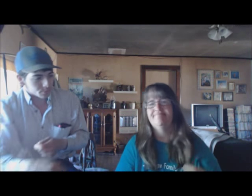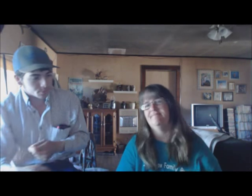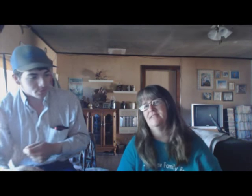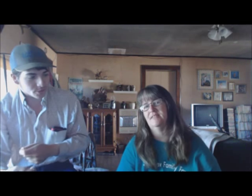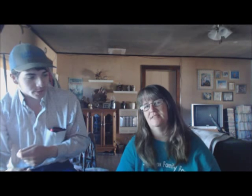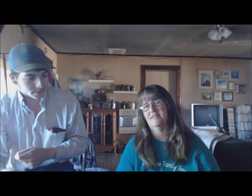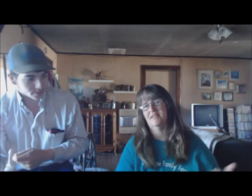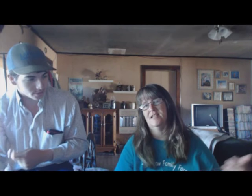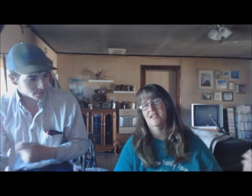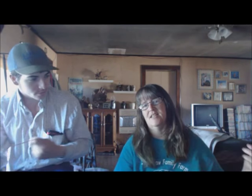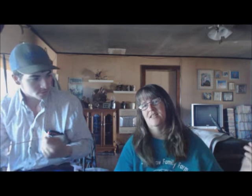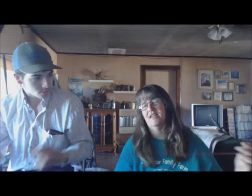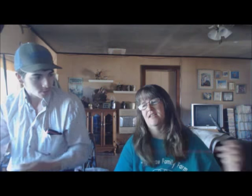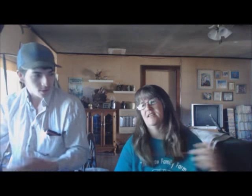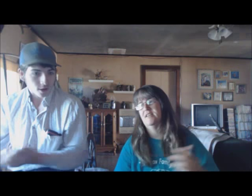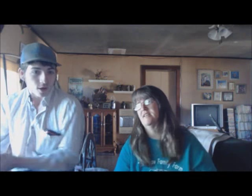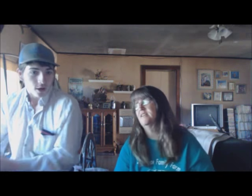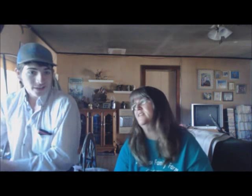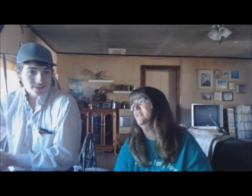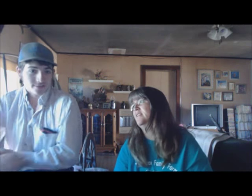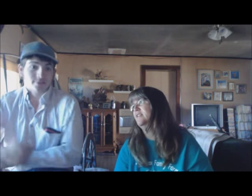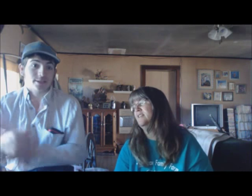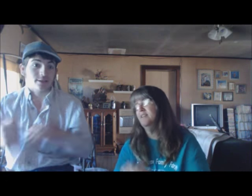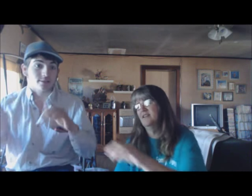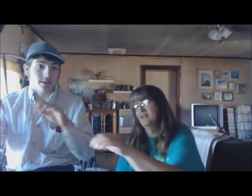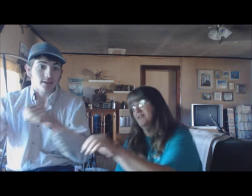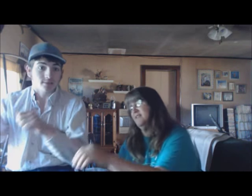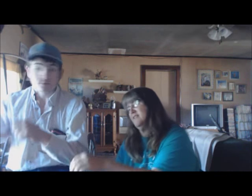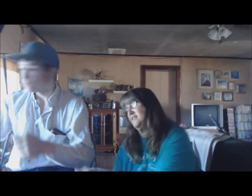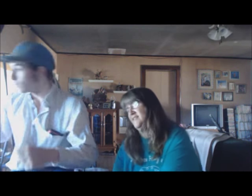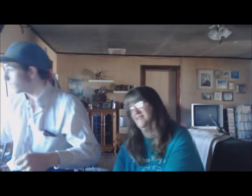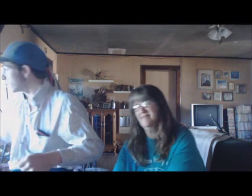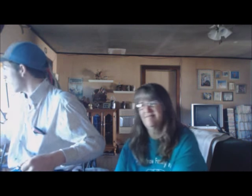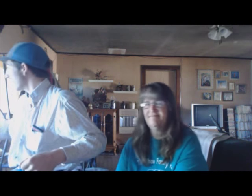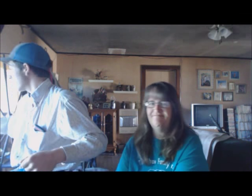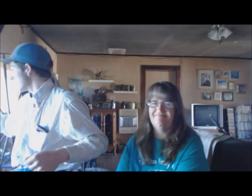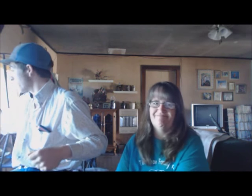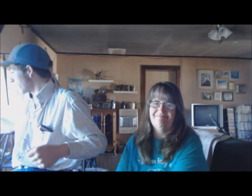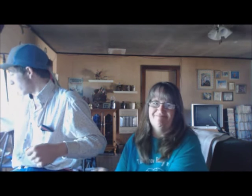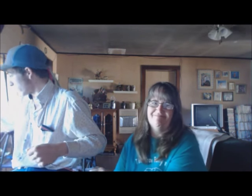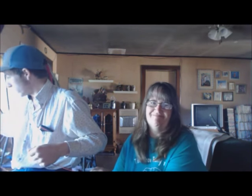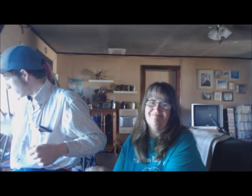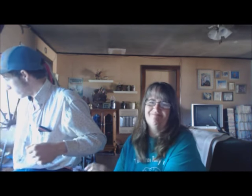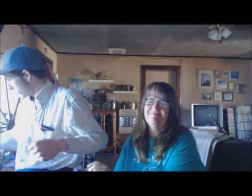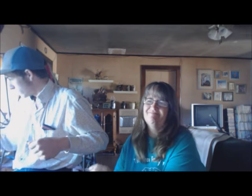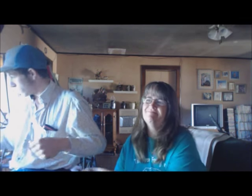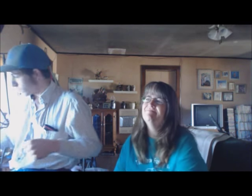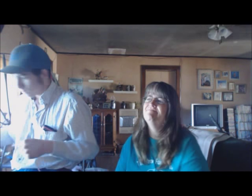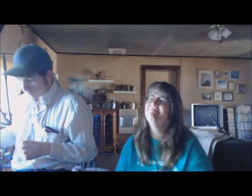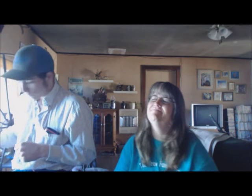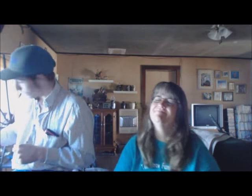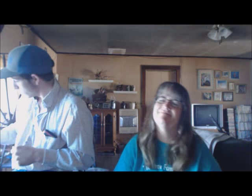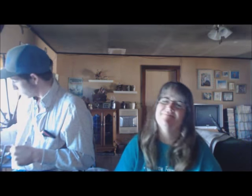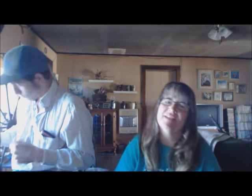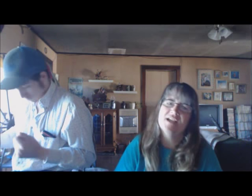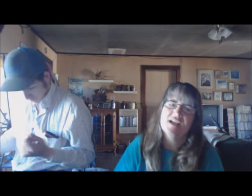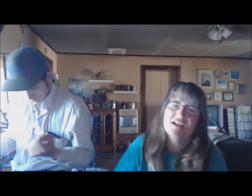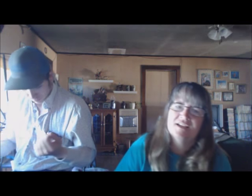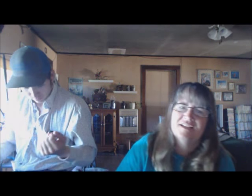Well, Pima's your hand. Then... I got her snared, guys. Let's tie her to the spin. Mm-hmm. She got